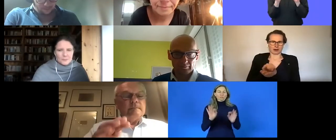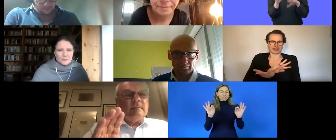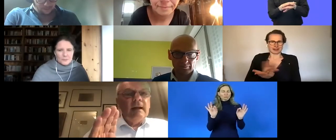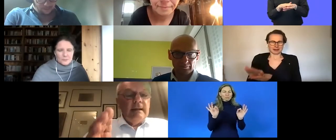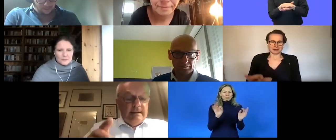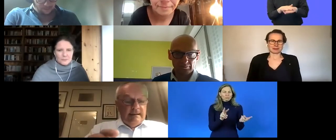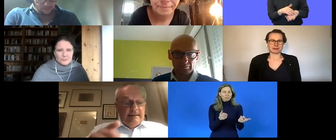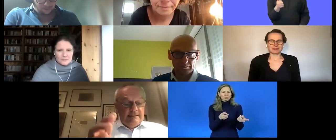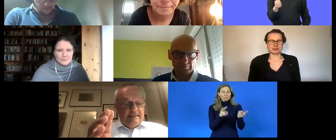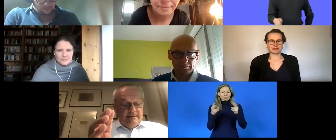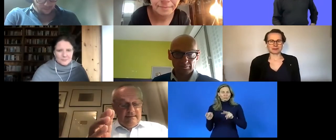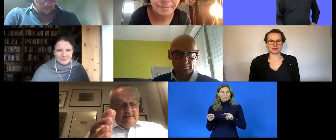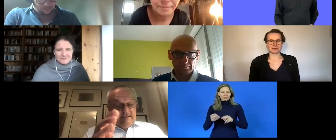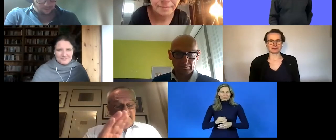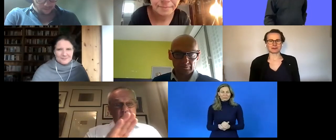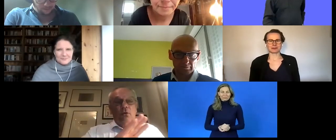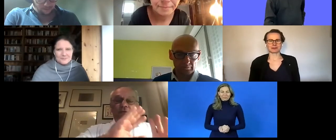now it's definitely muted